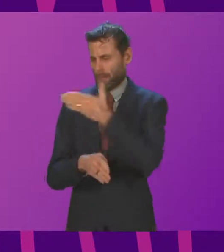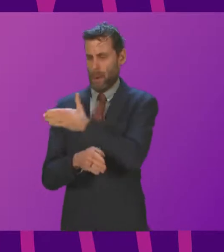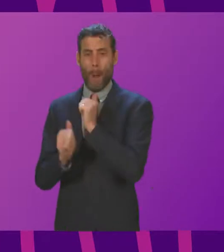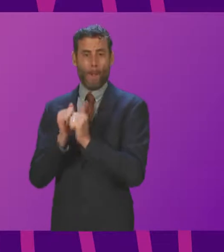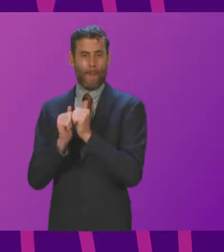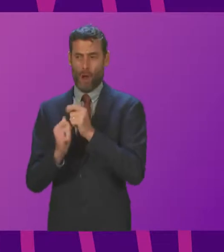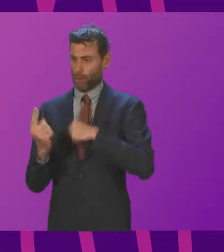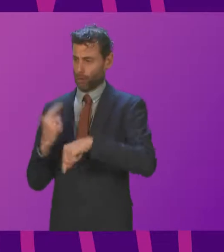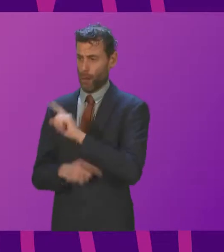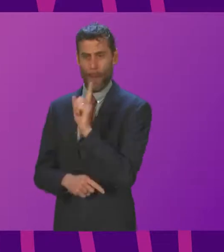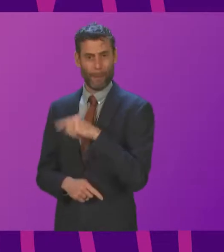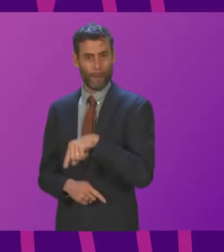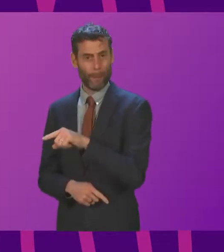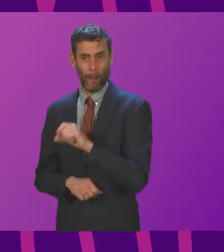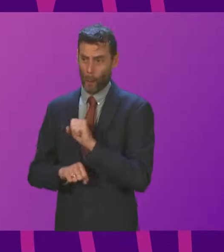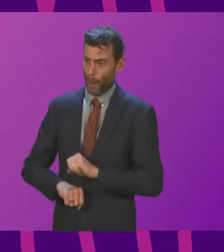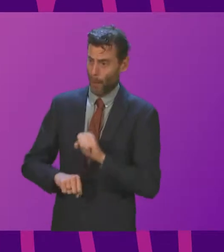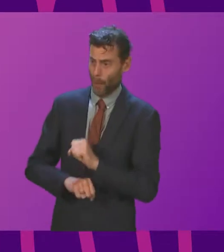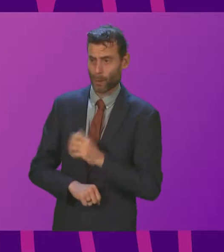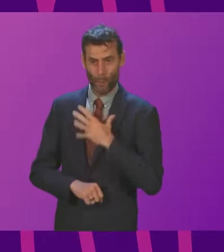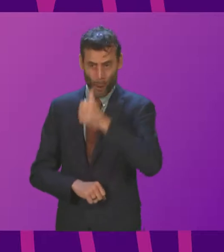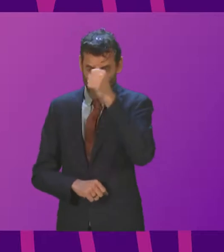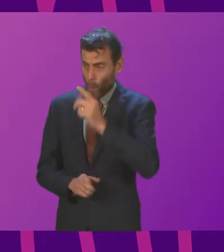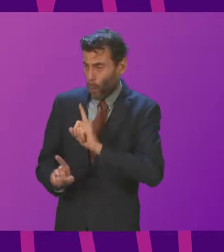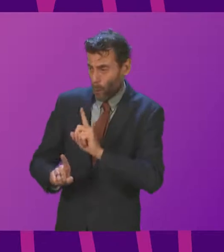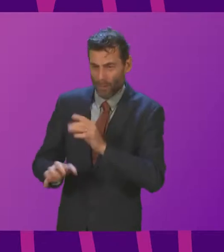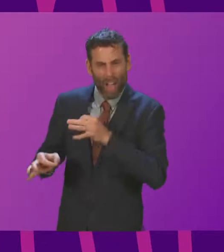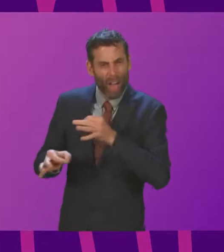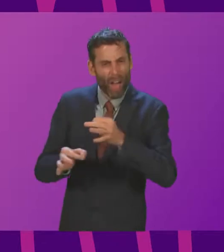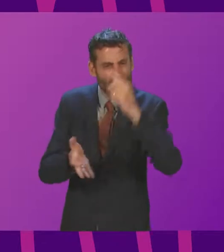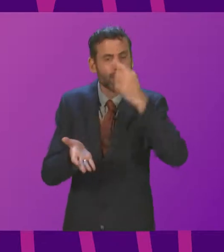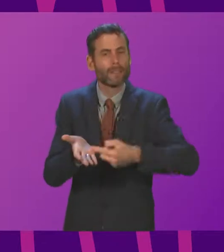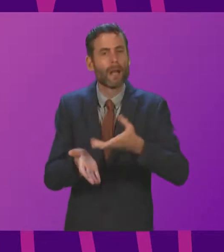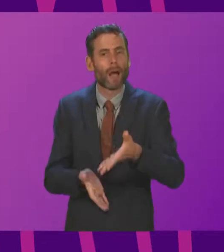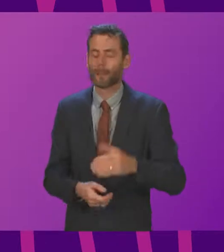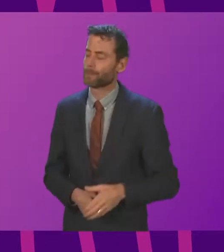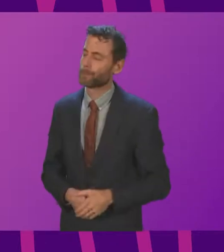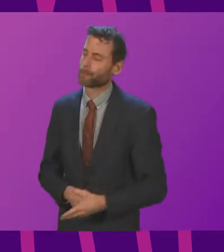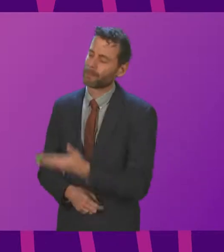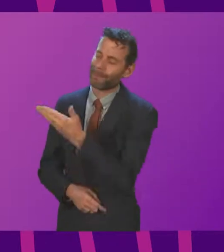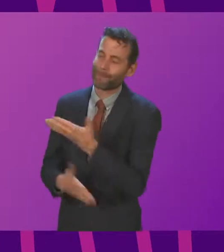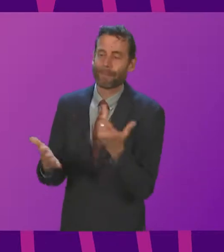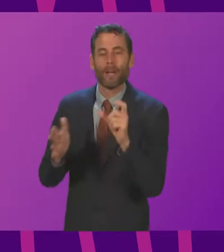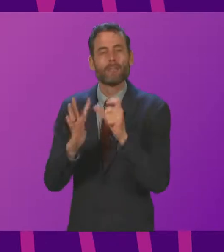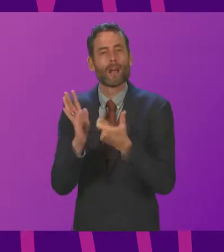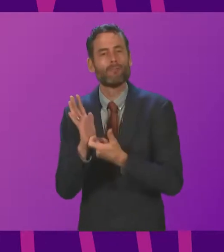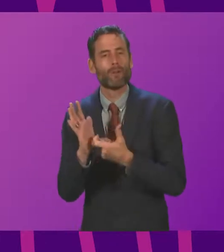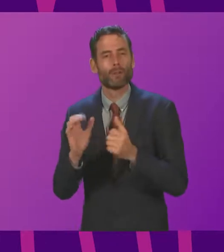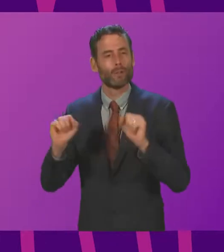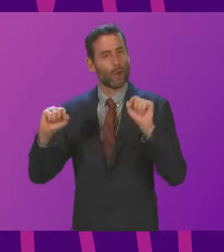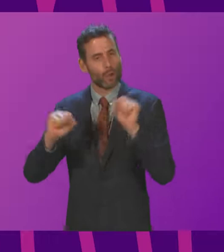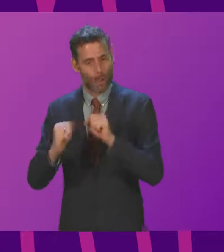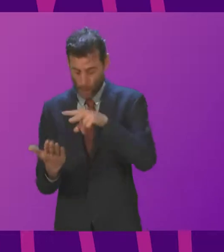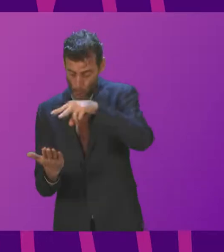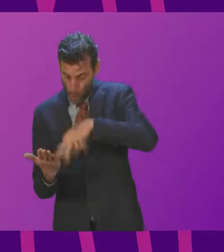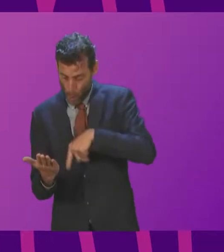First Minister. Well, Douglas Ross clearly hasn't looked at or understood the nature and the detail of what